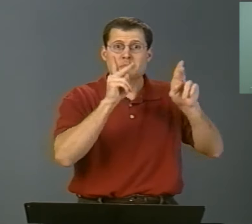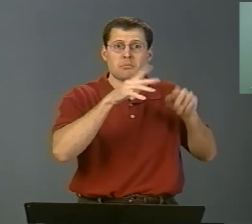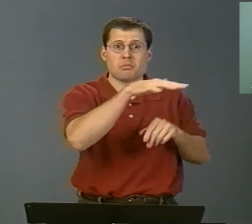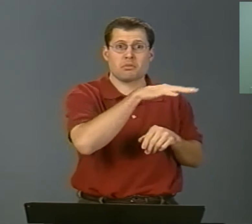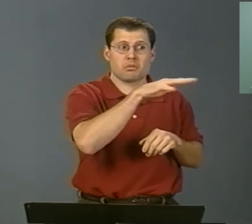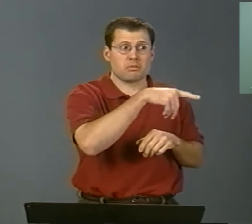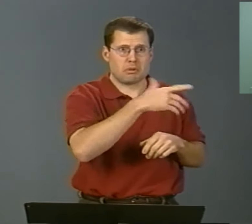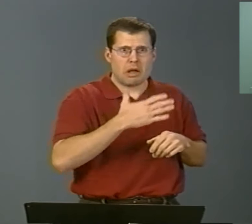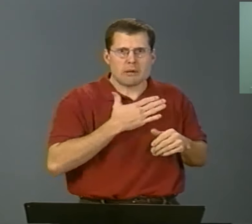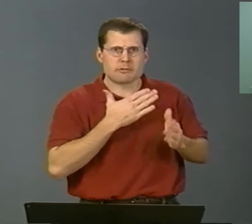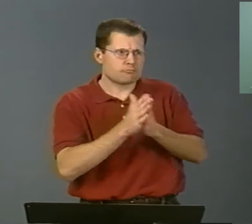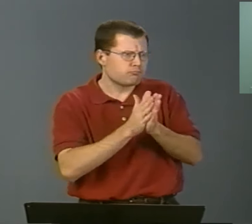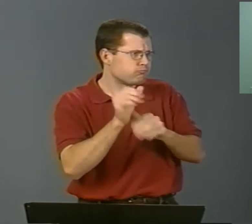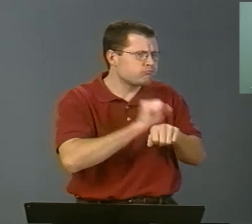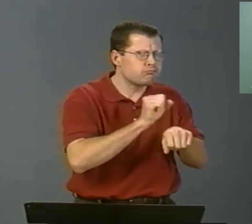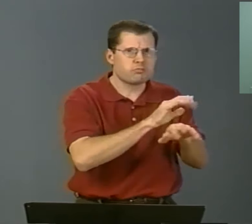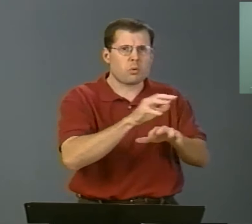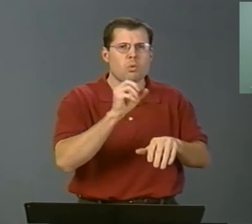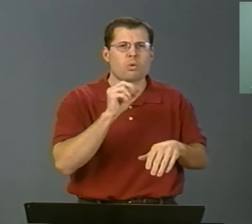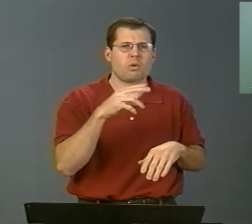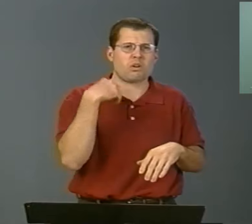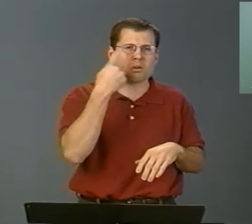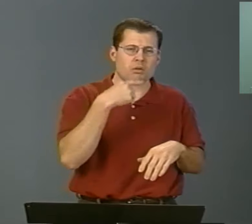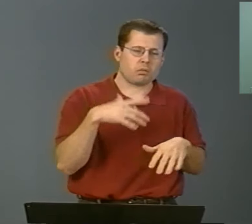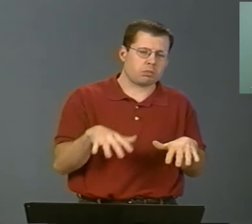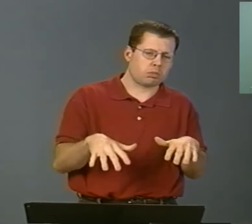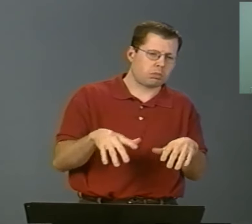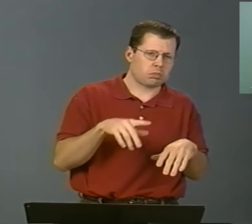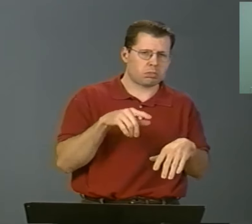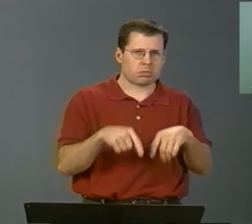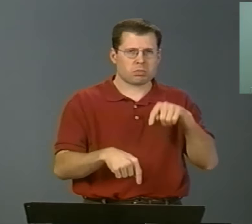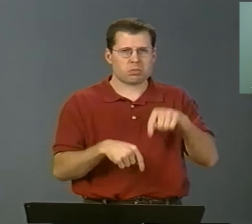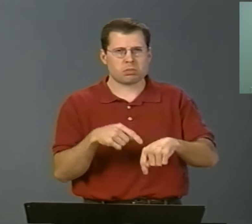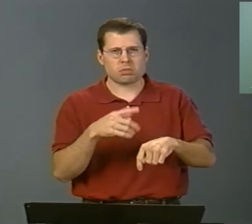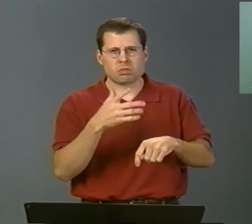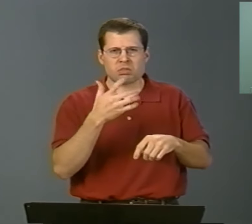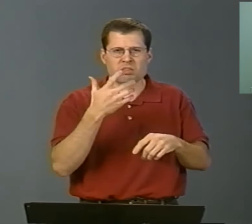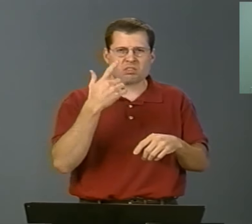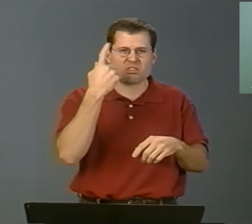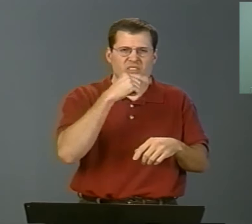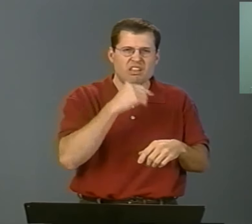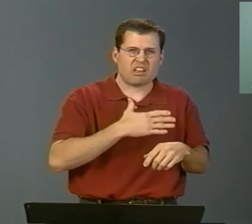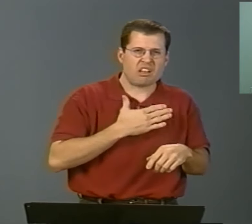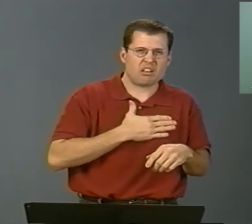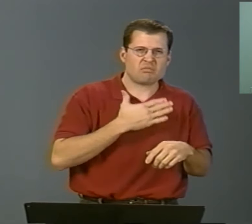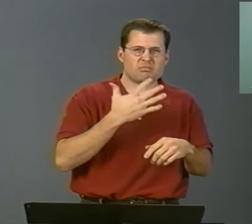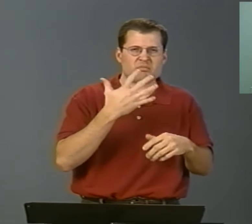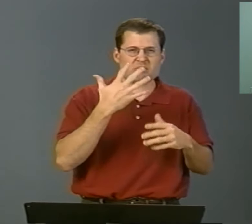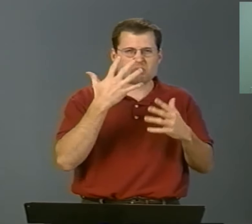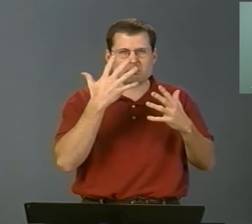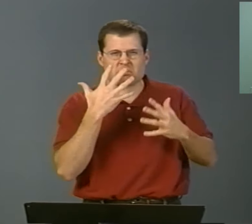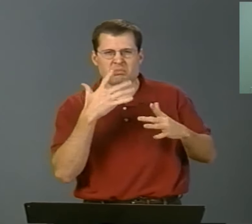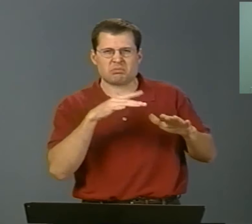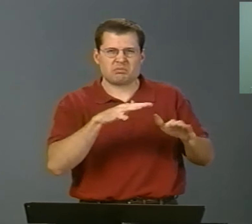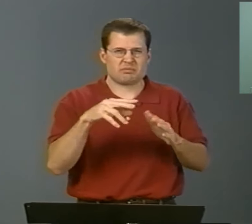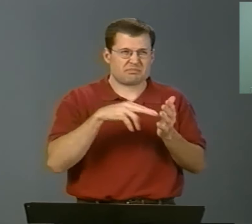And also, you can look at the mechanic people, are they happy, do they enjoy their job,